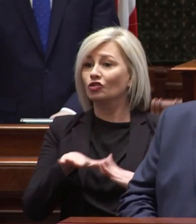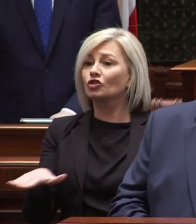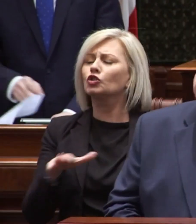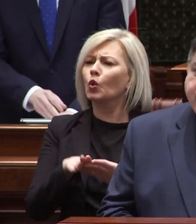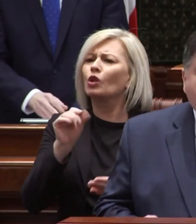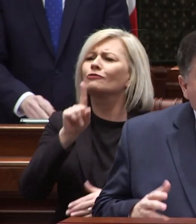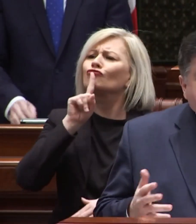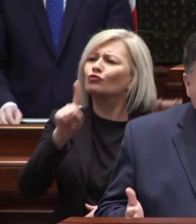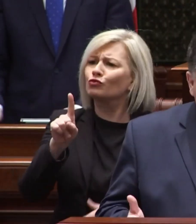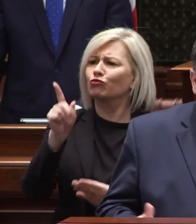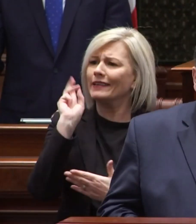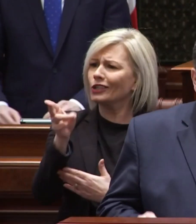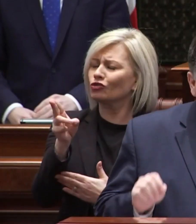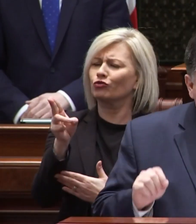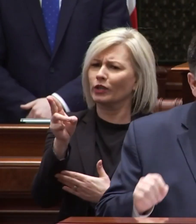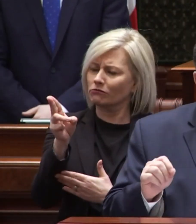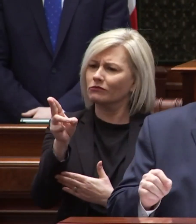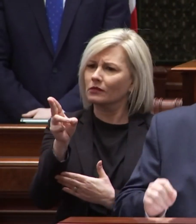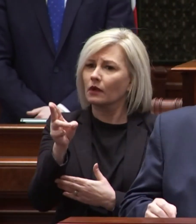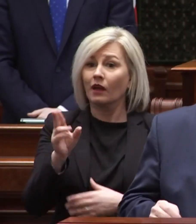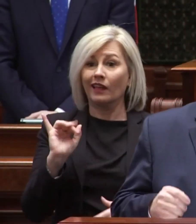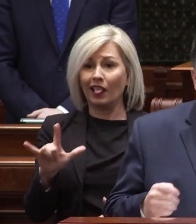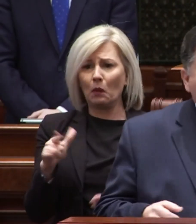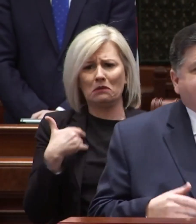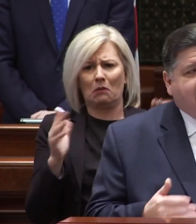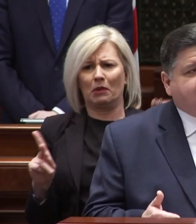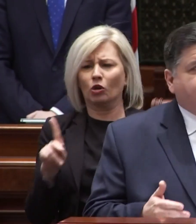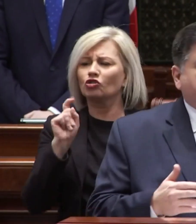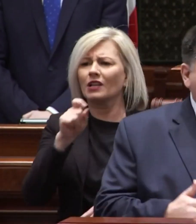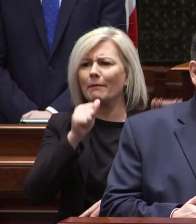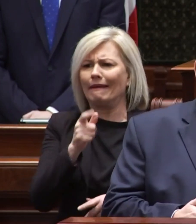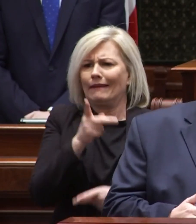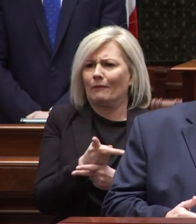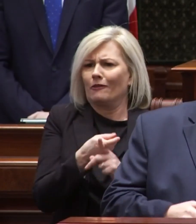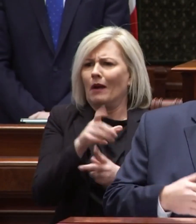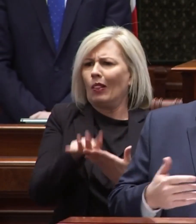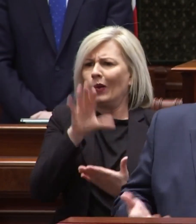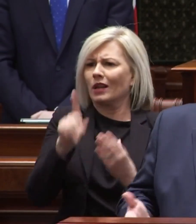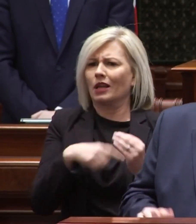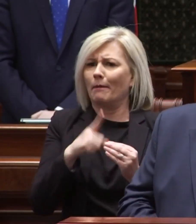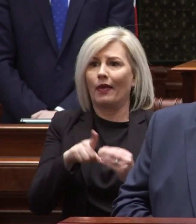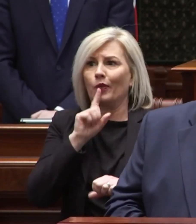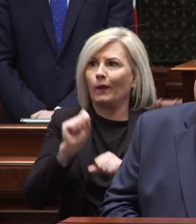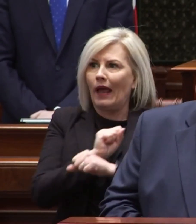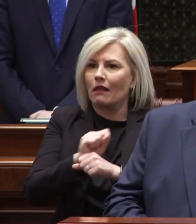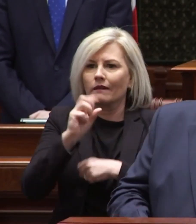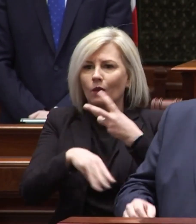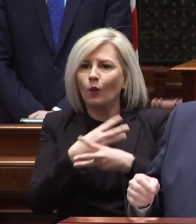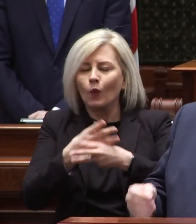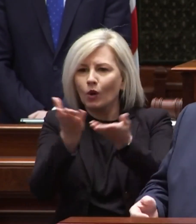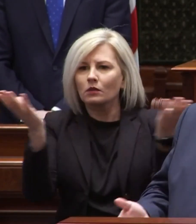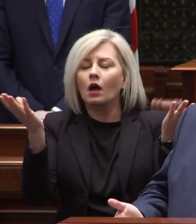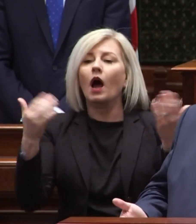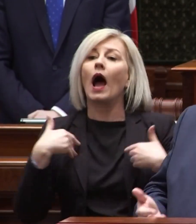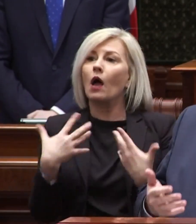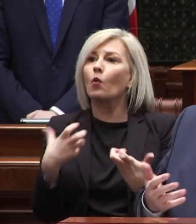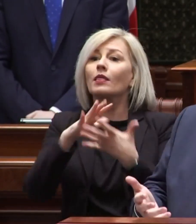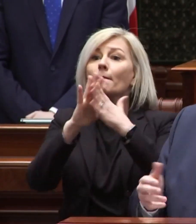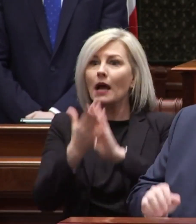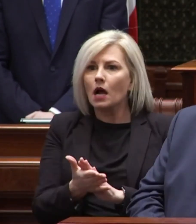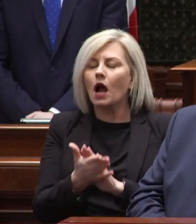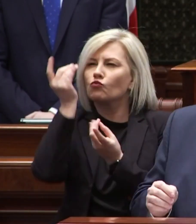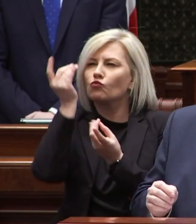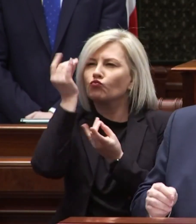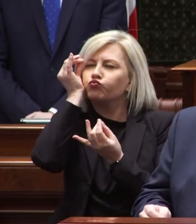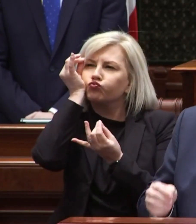learn our true history, warts and all. Illinois' young people shouldn't be kept from learning about the realities of the world. I want them to become